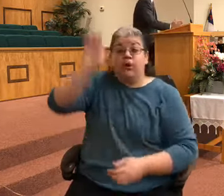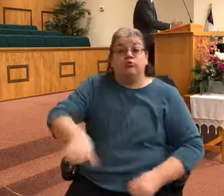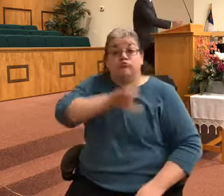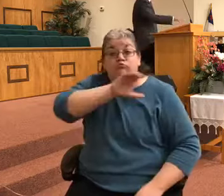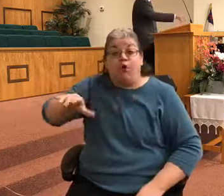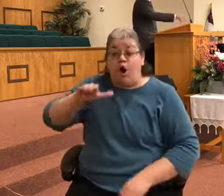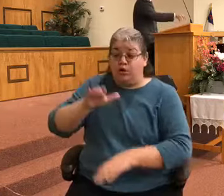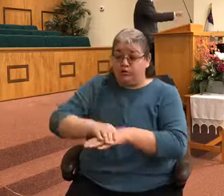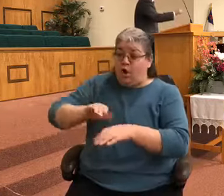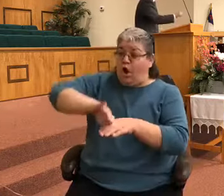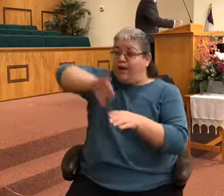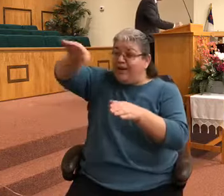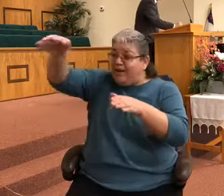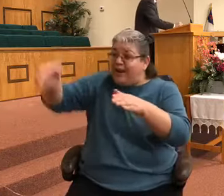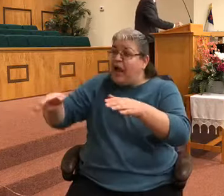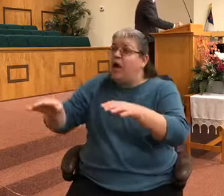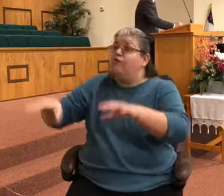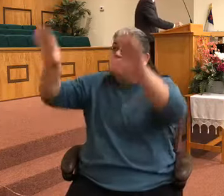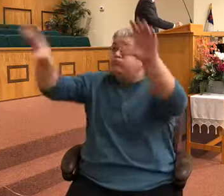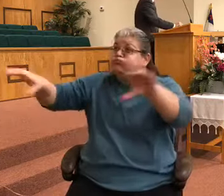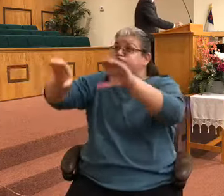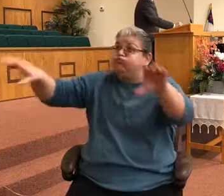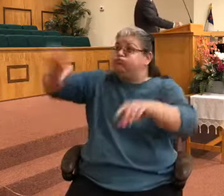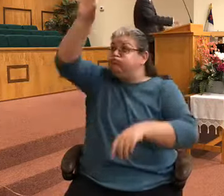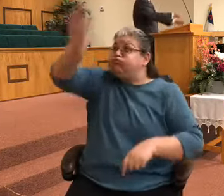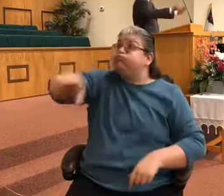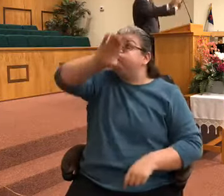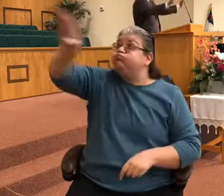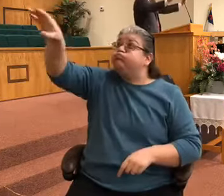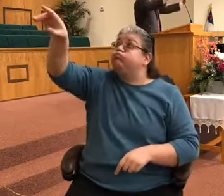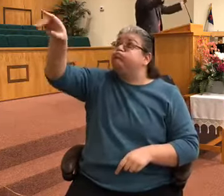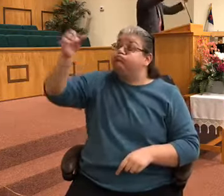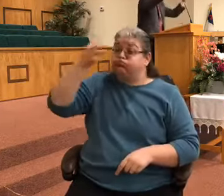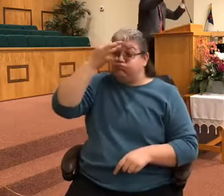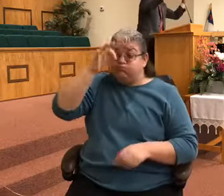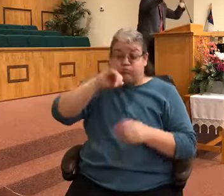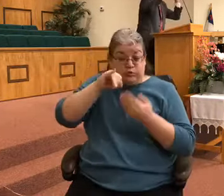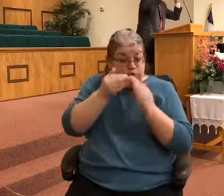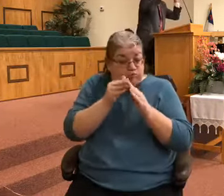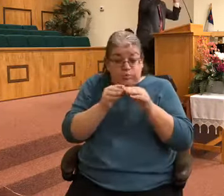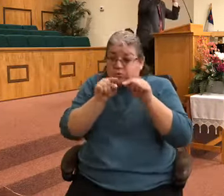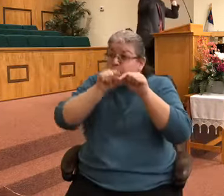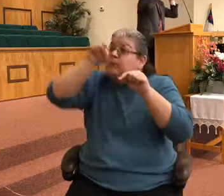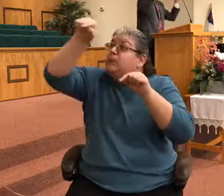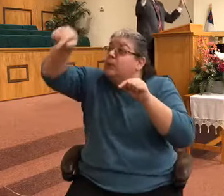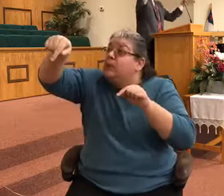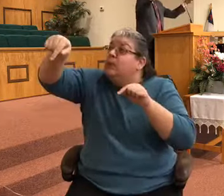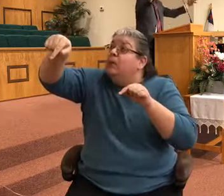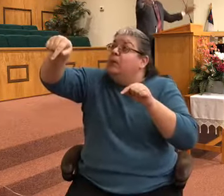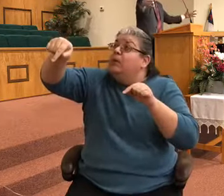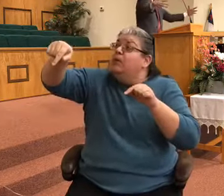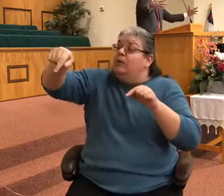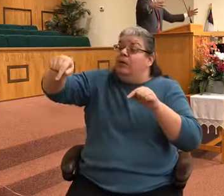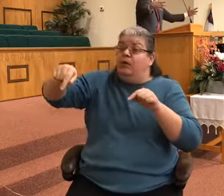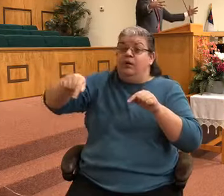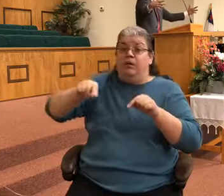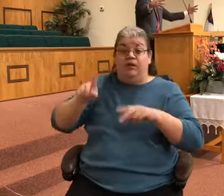just outside of Jerusalem. And in the mind of those standing by,